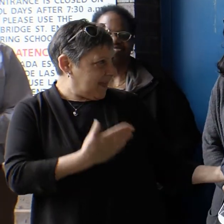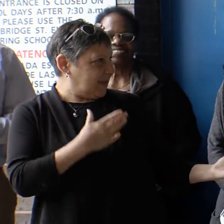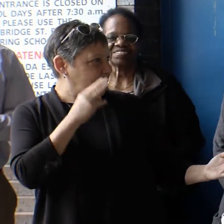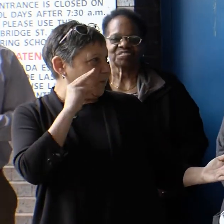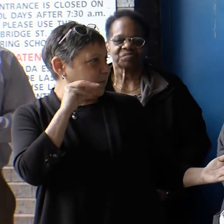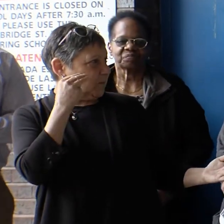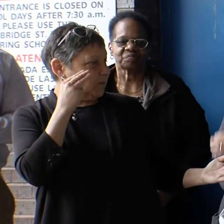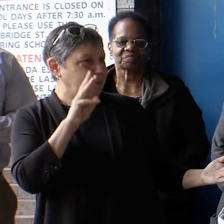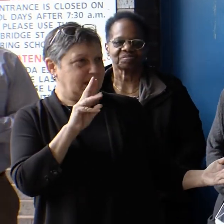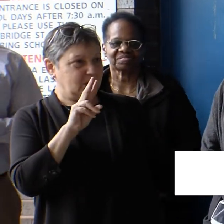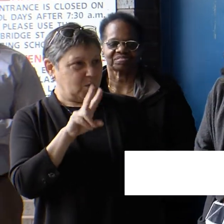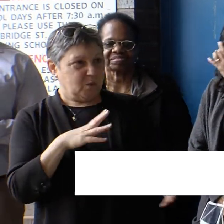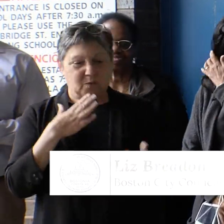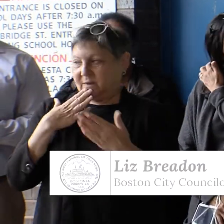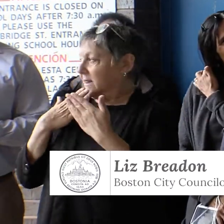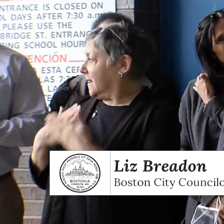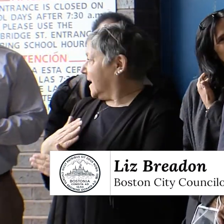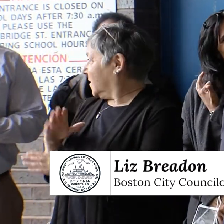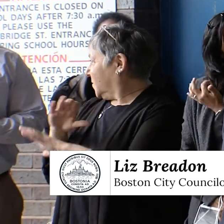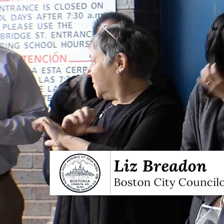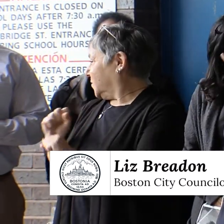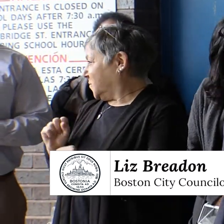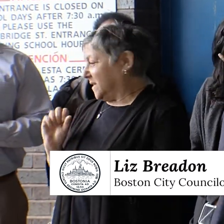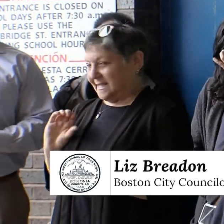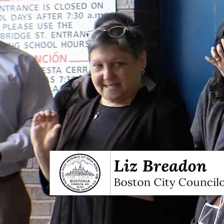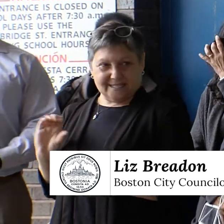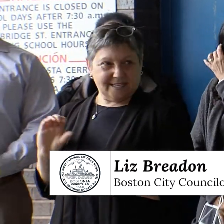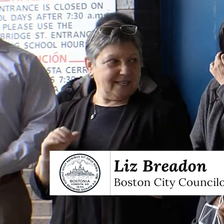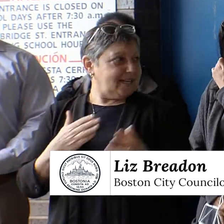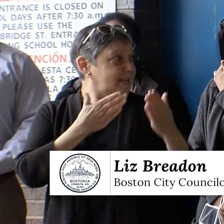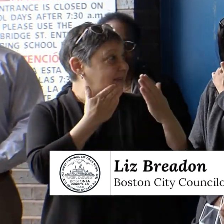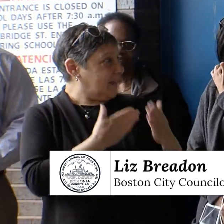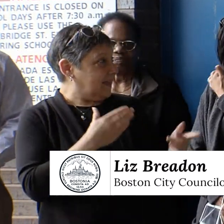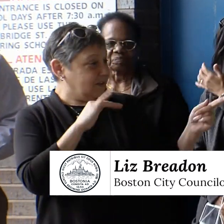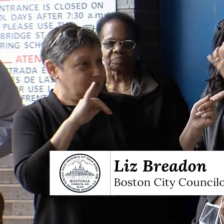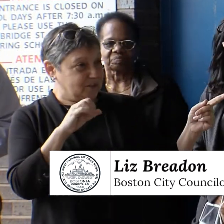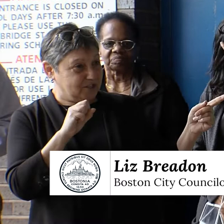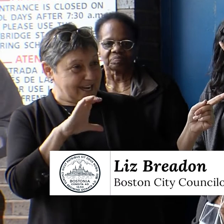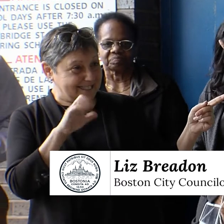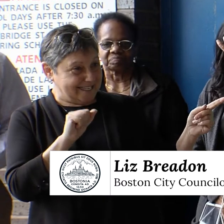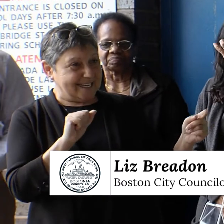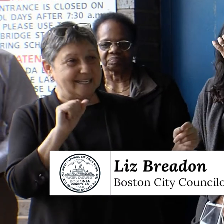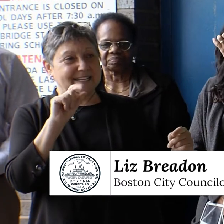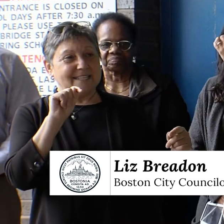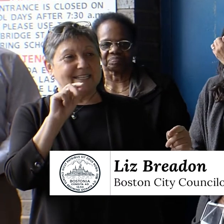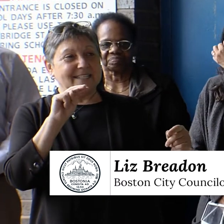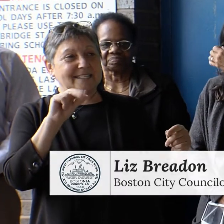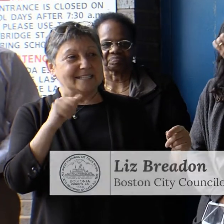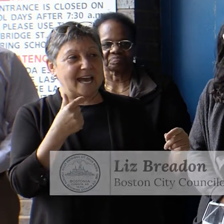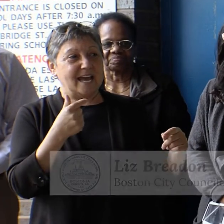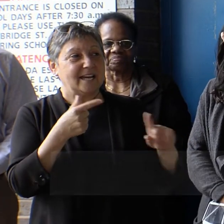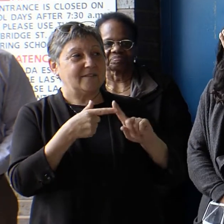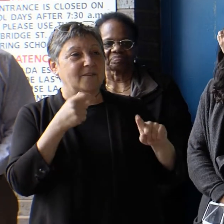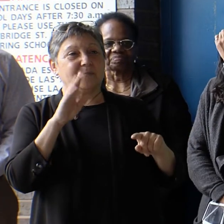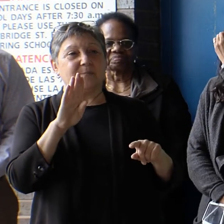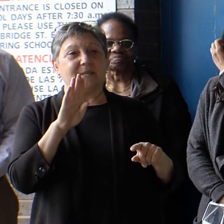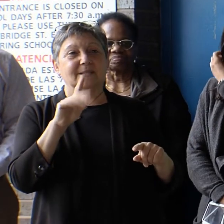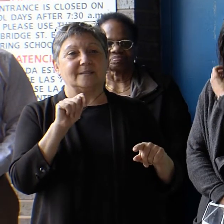Superintendent Casillas and Jessica Tang from BTU all here this morning to